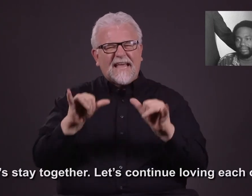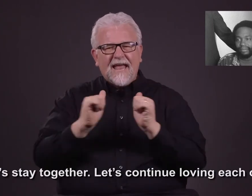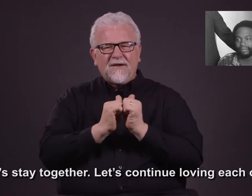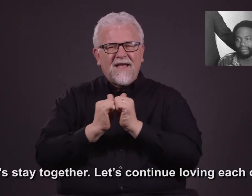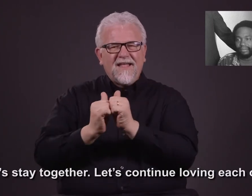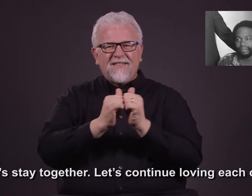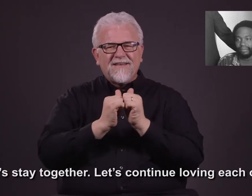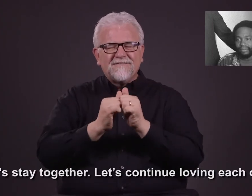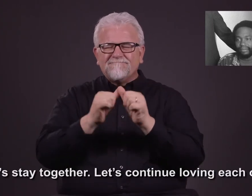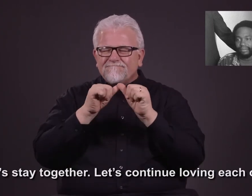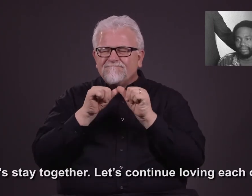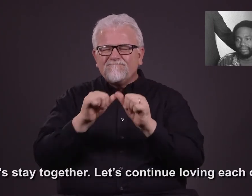continue loving each other.